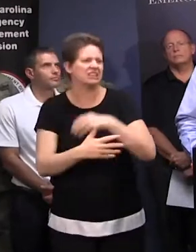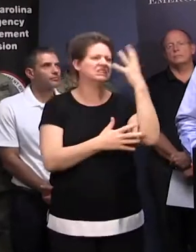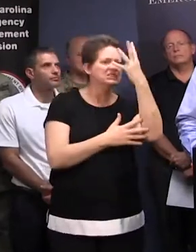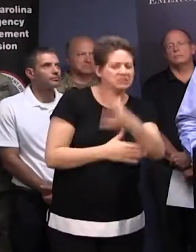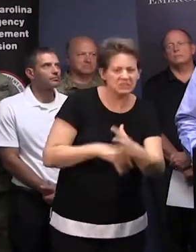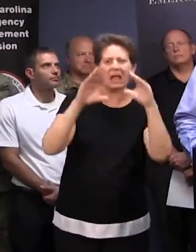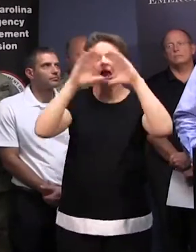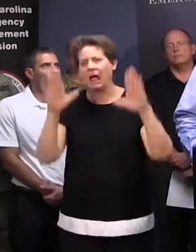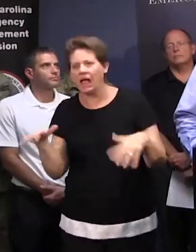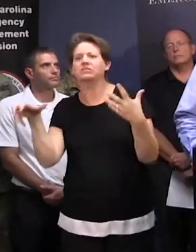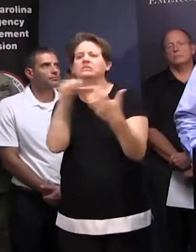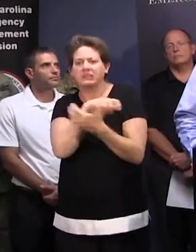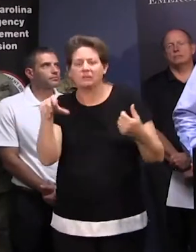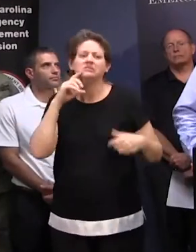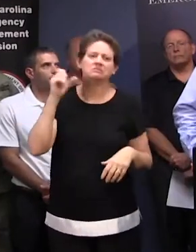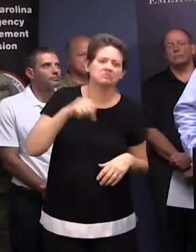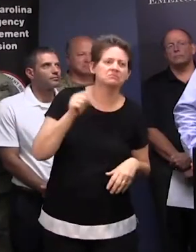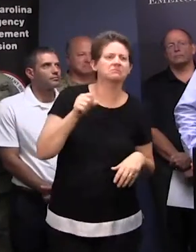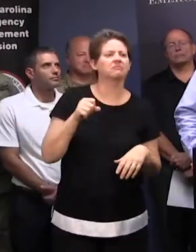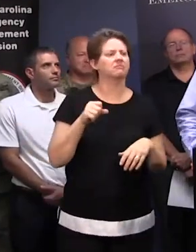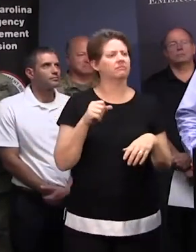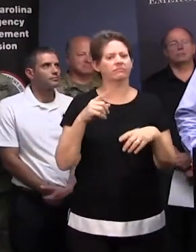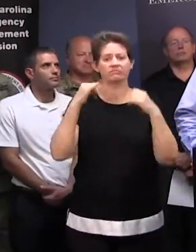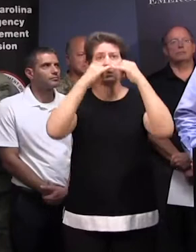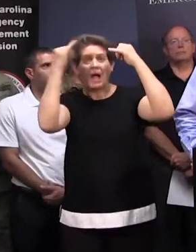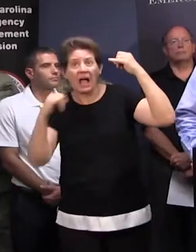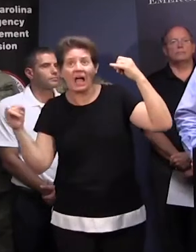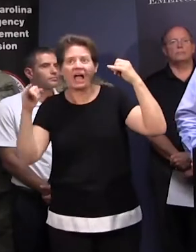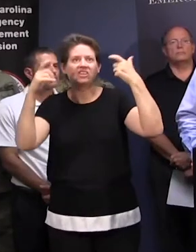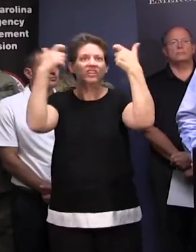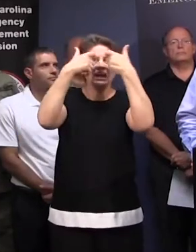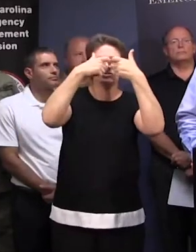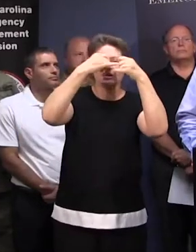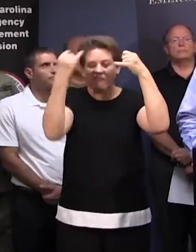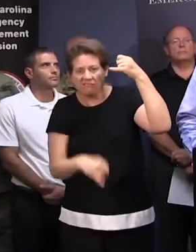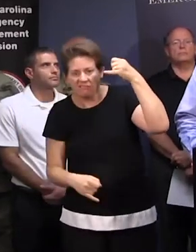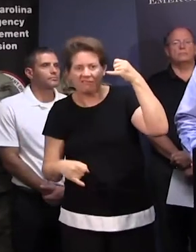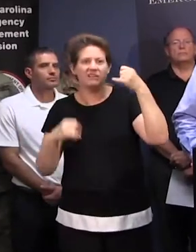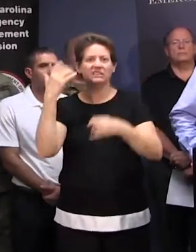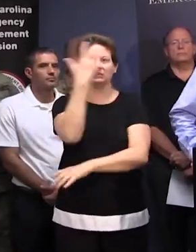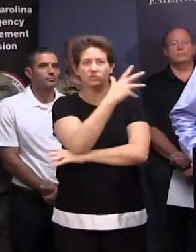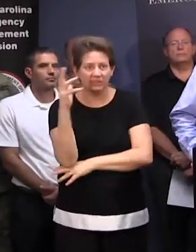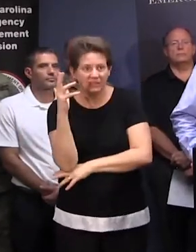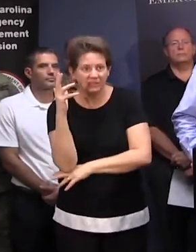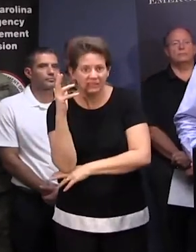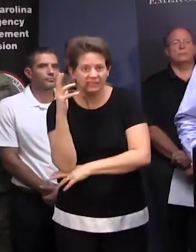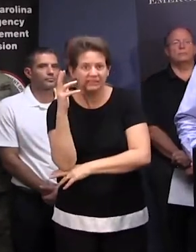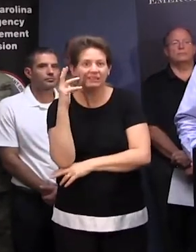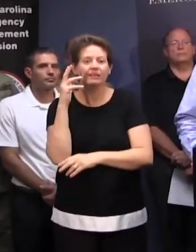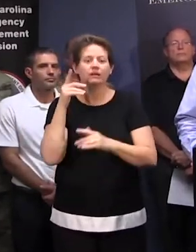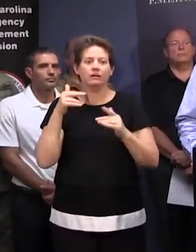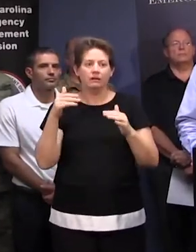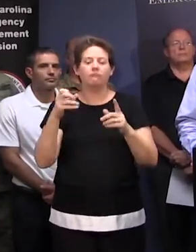houses damaged, wires down, and trees down, but then that is likely when the flooding